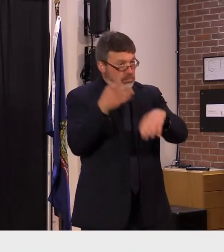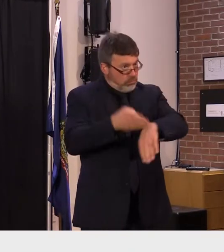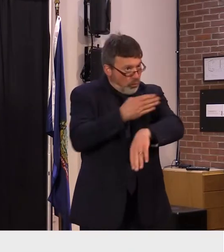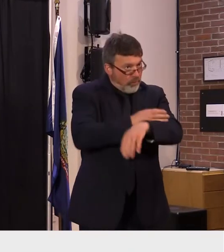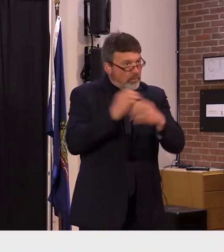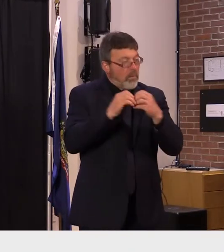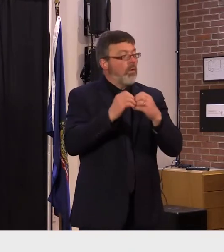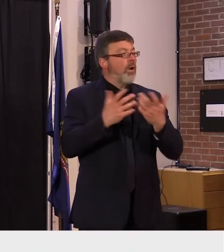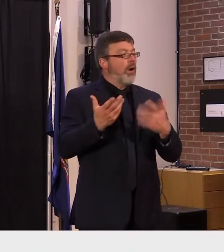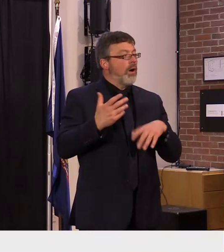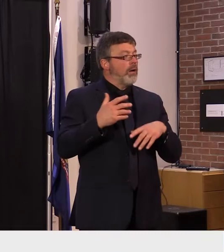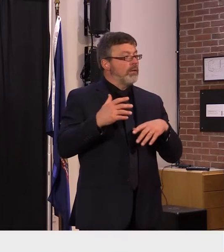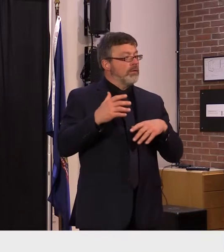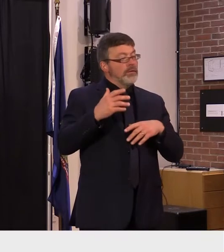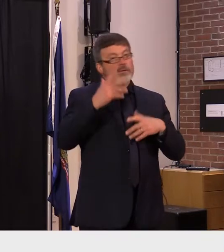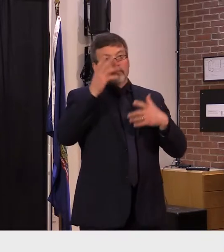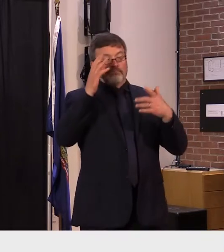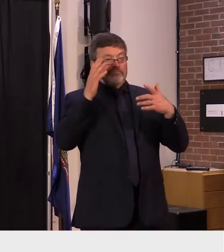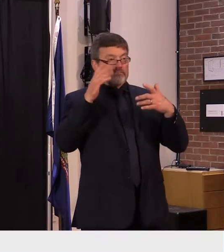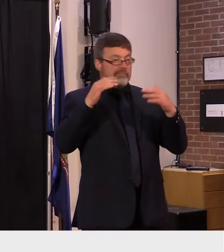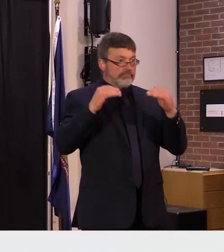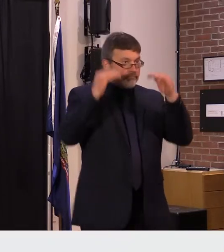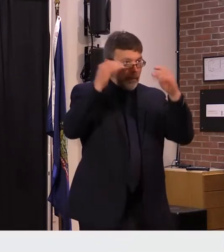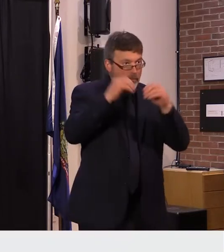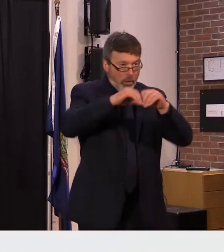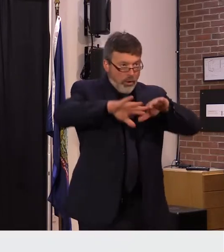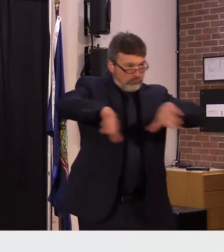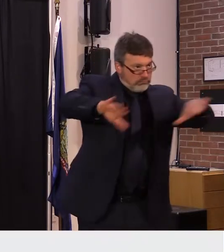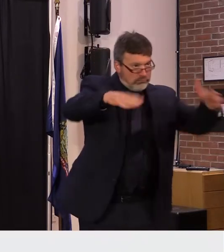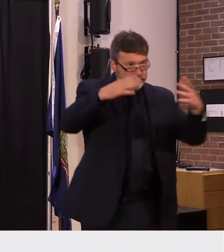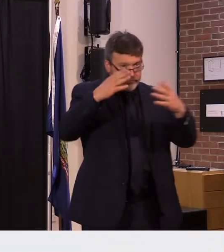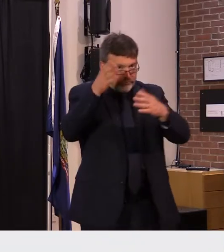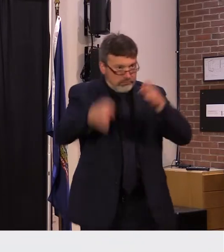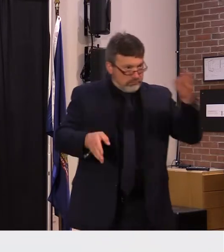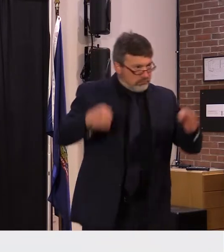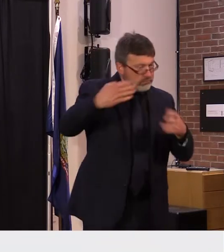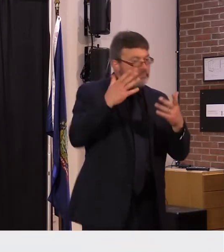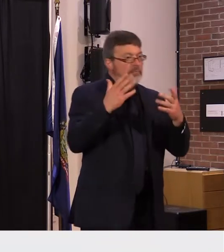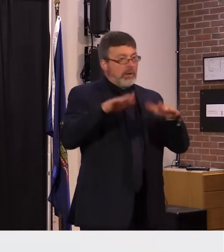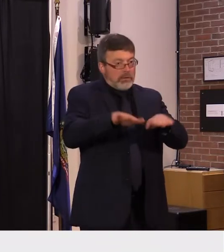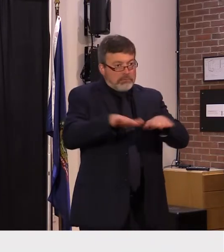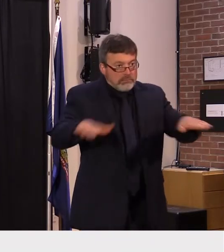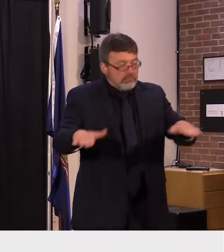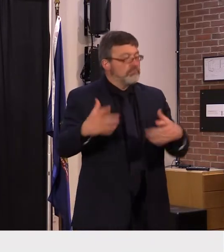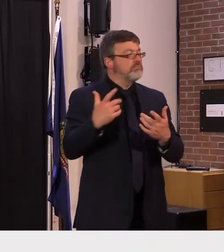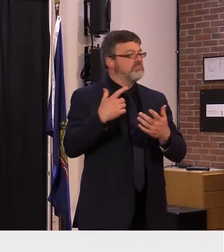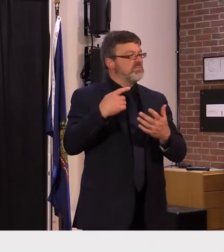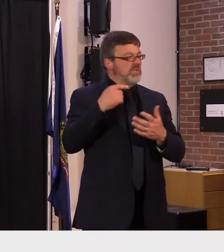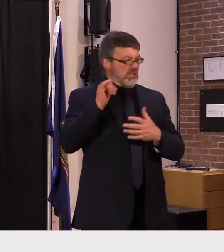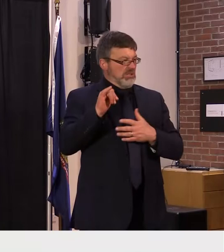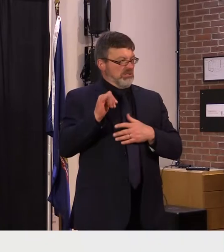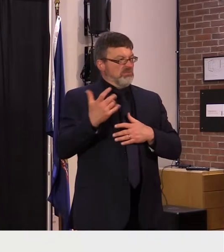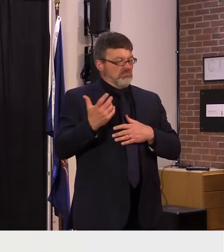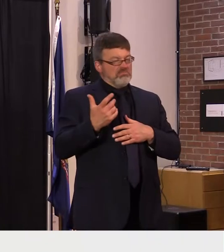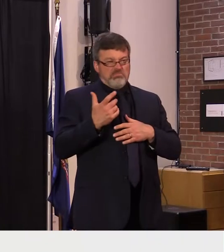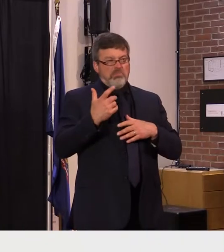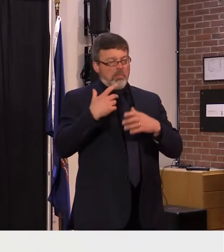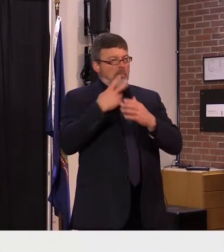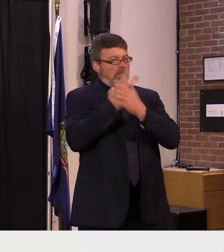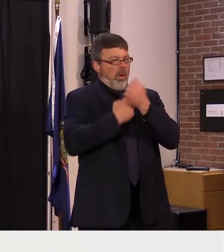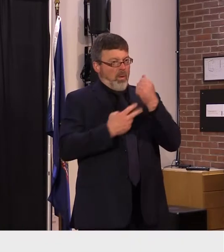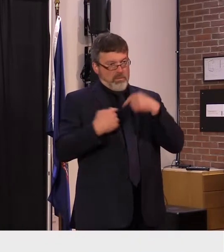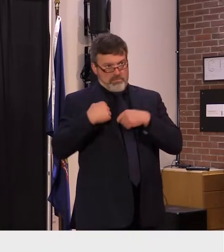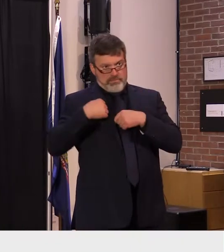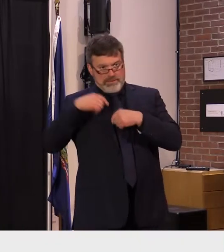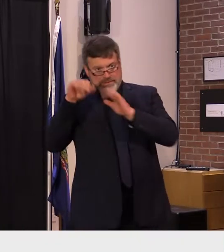our recovery spending will both the state and local levels will now follow a similar pattern we have immediate and long-term